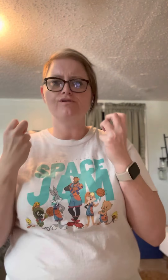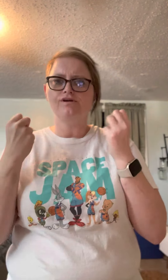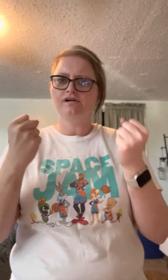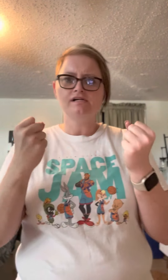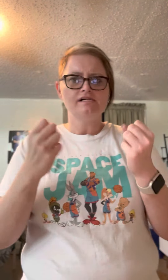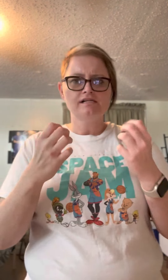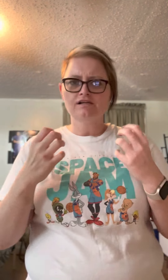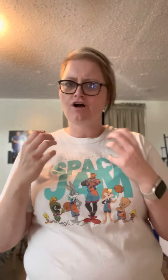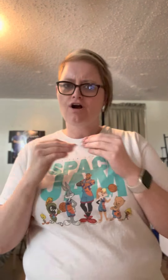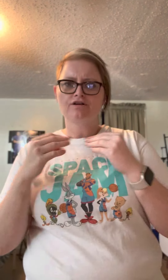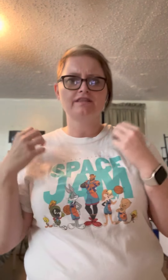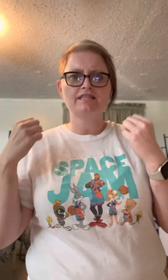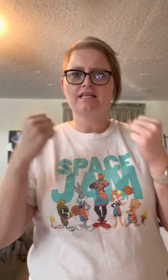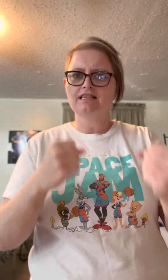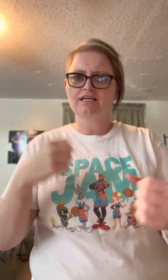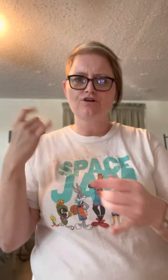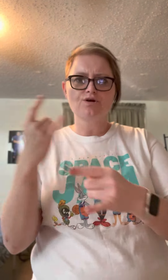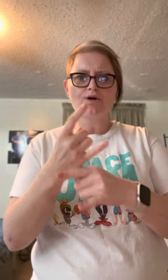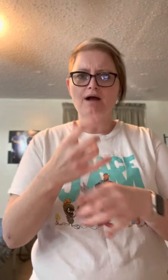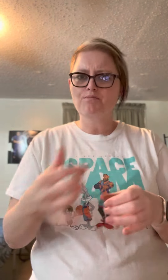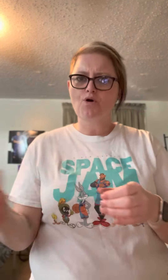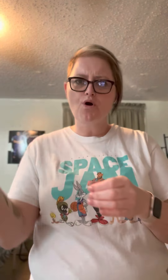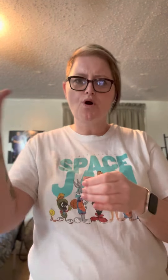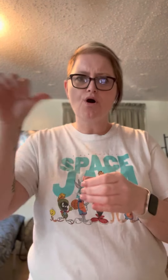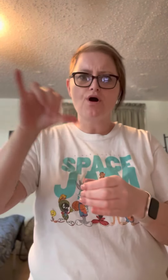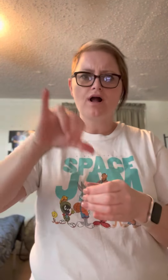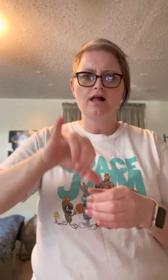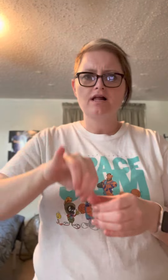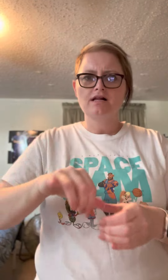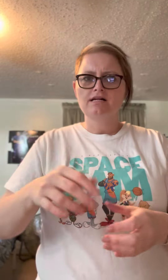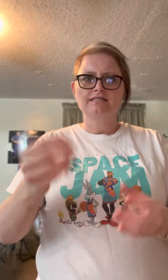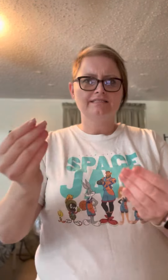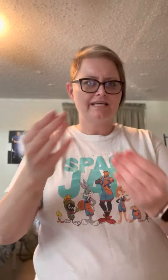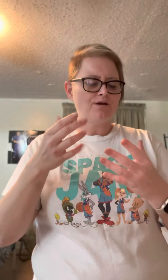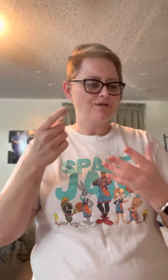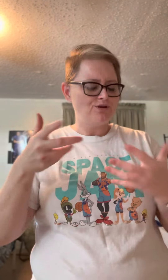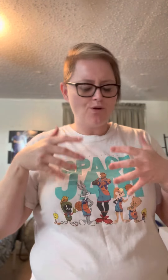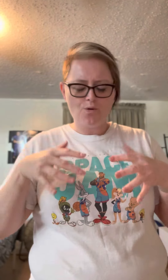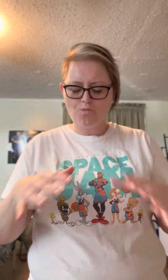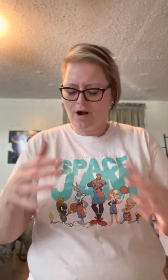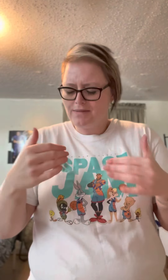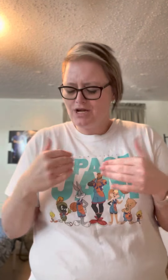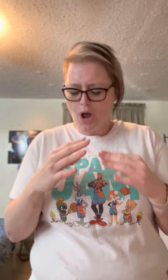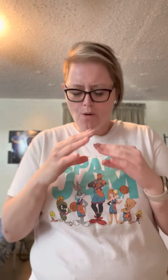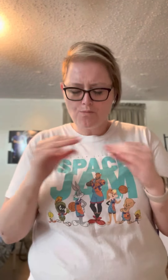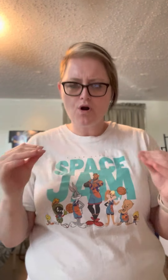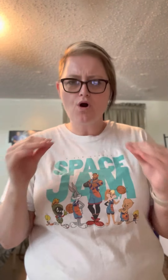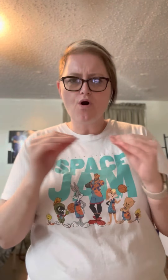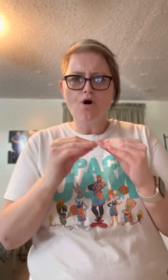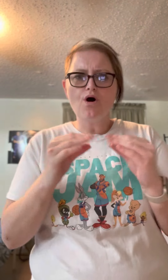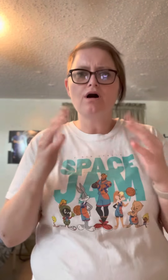Harder than the liquor I fall Tell me you don't want me no more